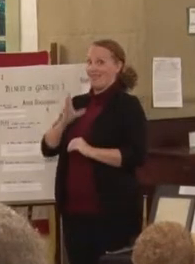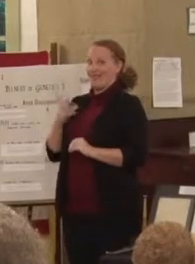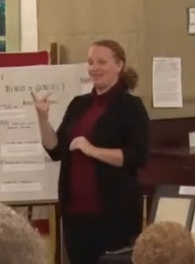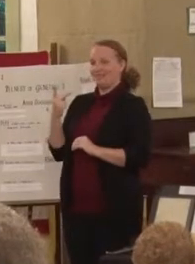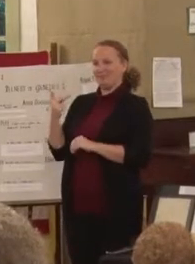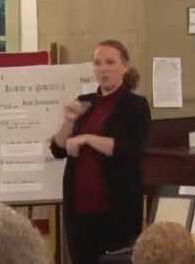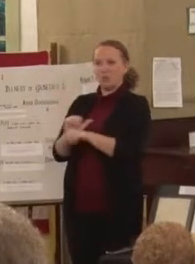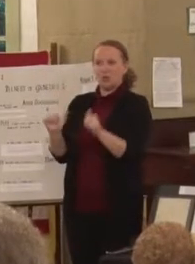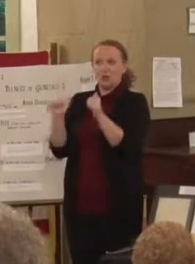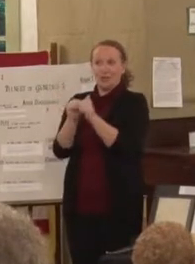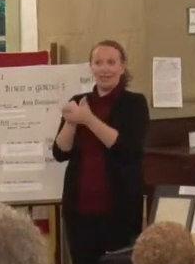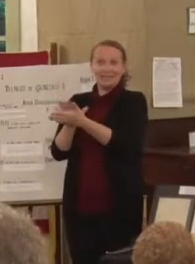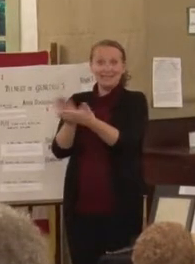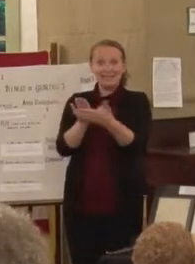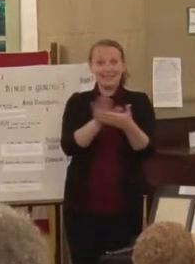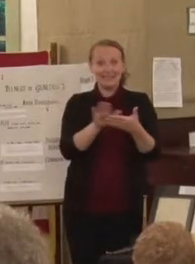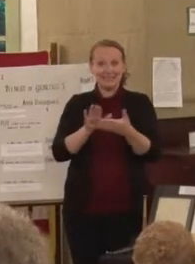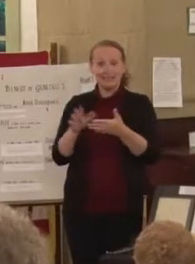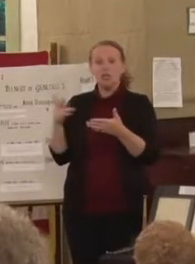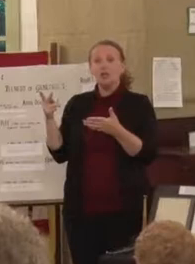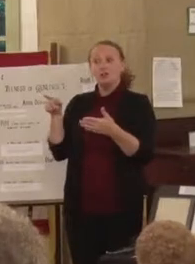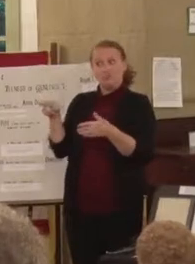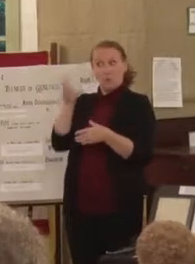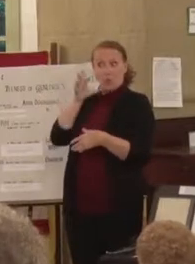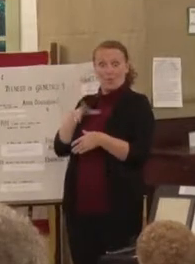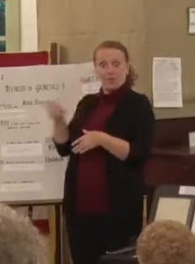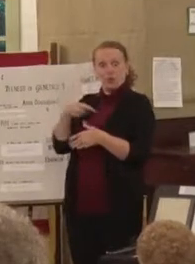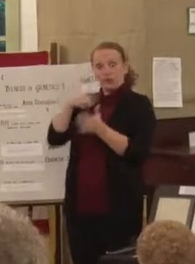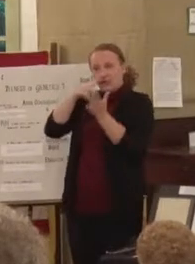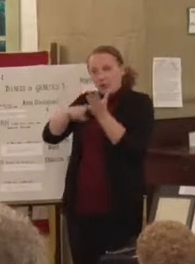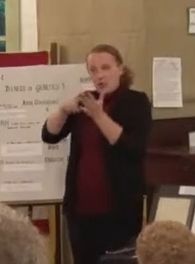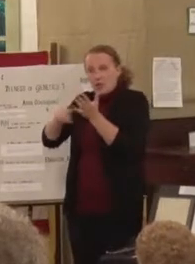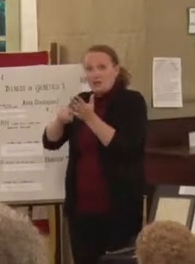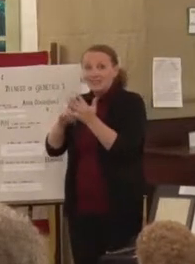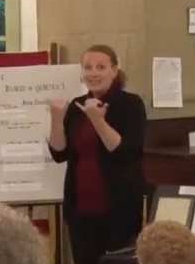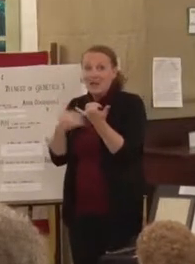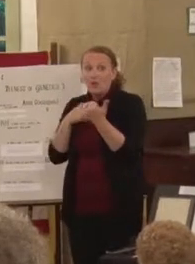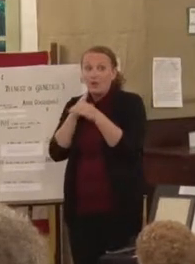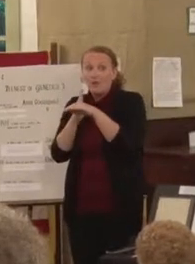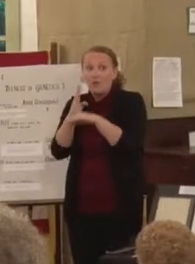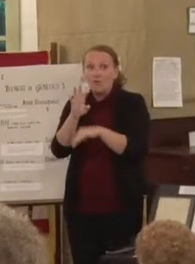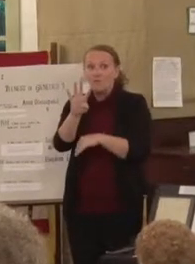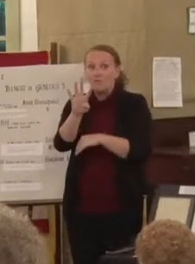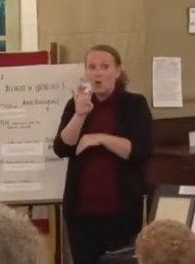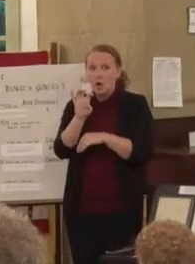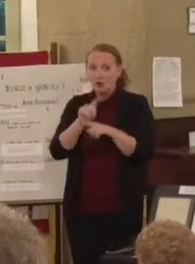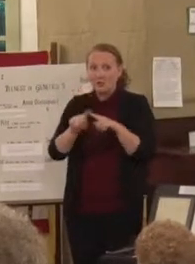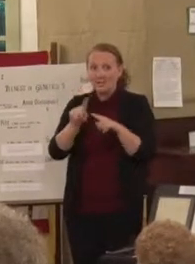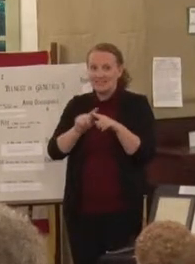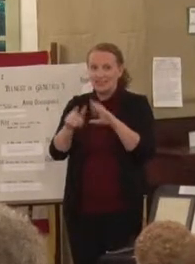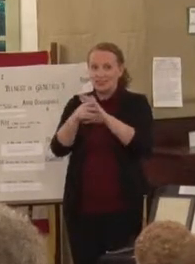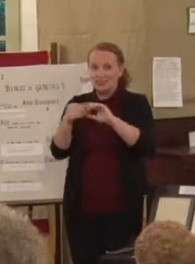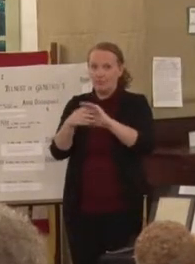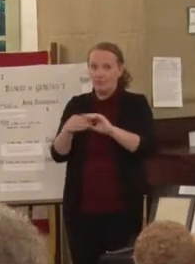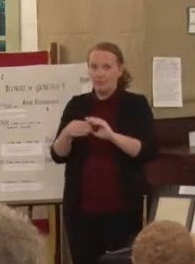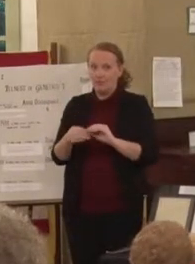and we now have over 400 biographies for the people who were buried in the cemetery.